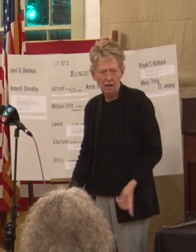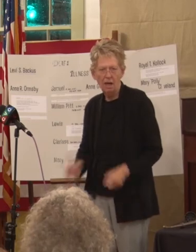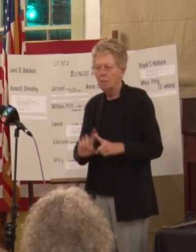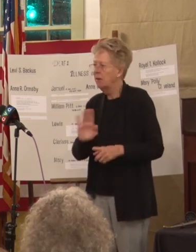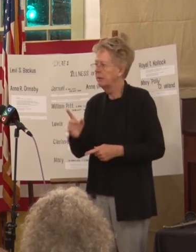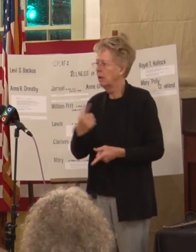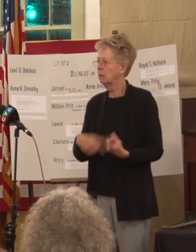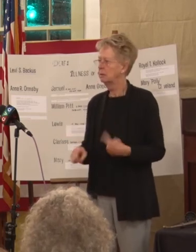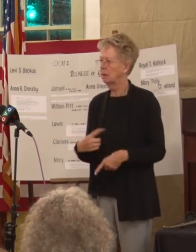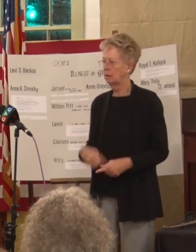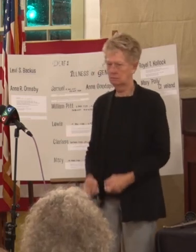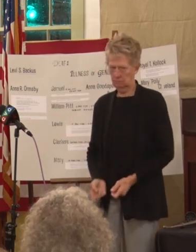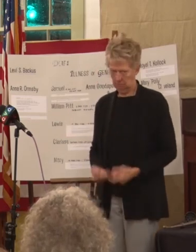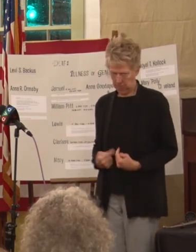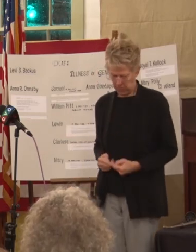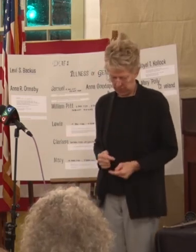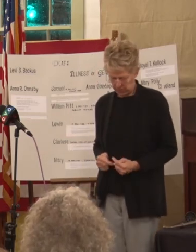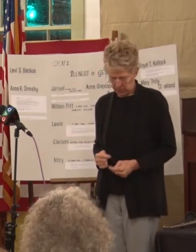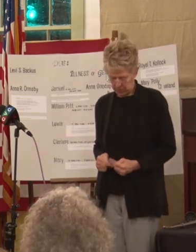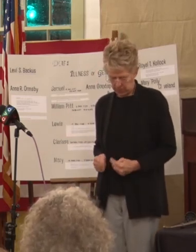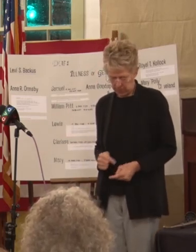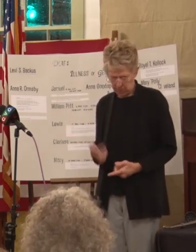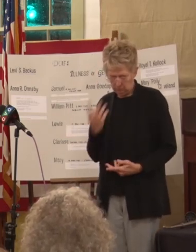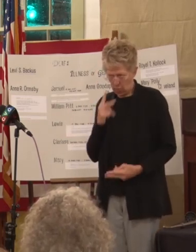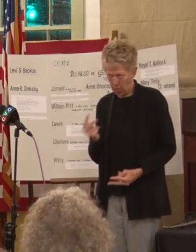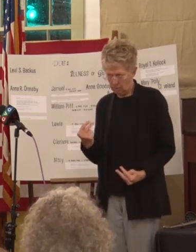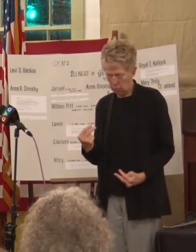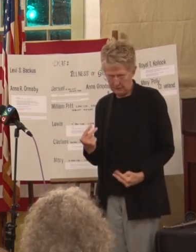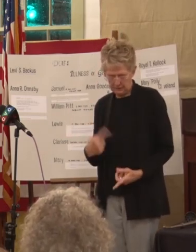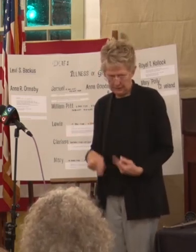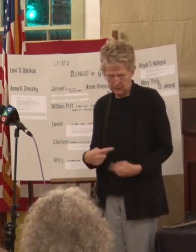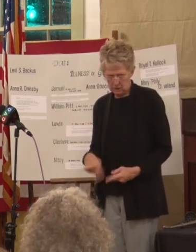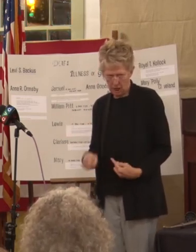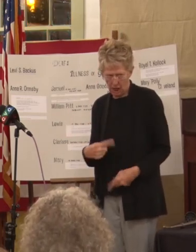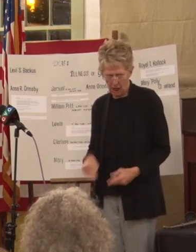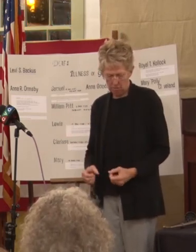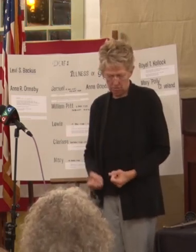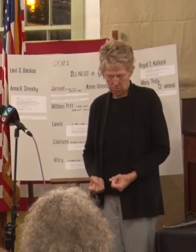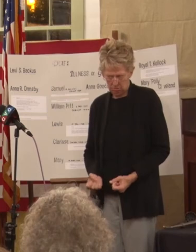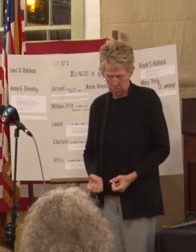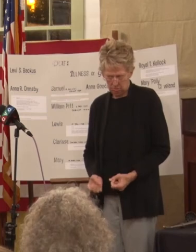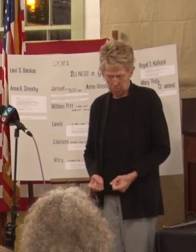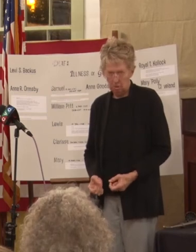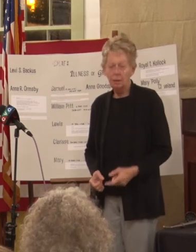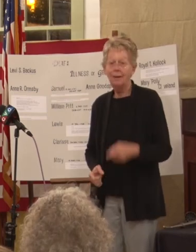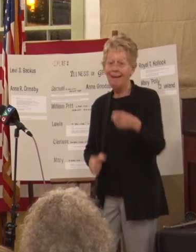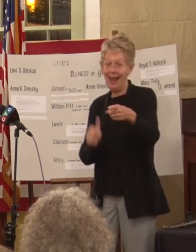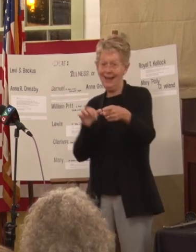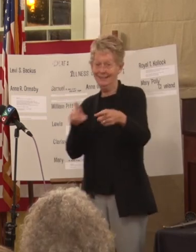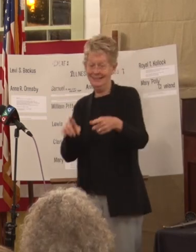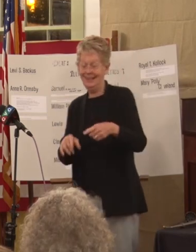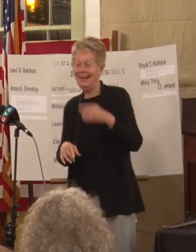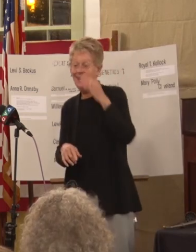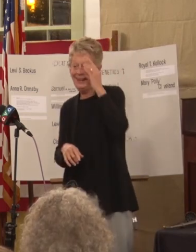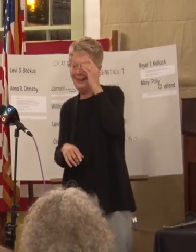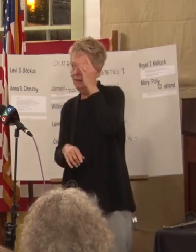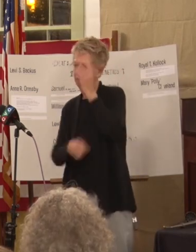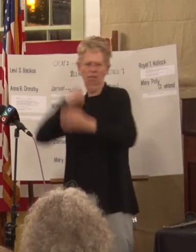real close because they don't want people to see that they're using sign language and at ASD it's like oh okay